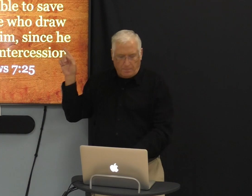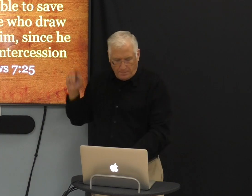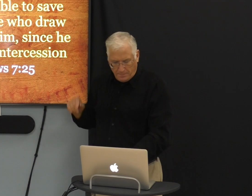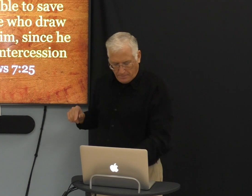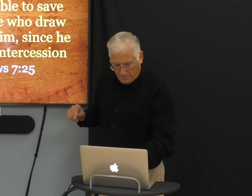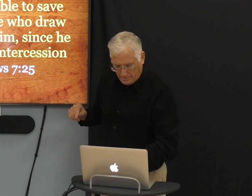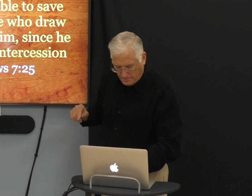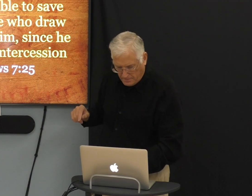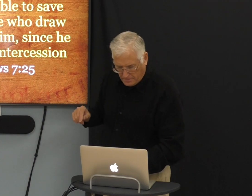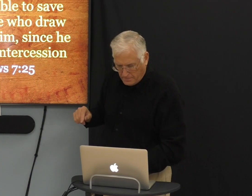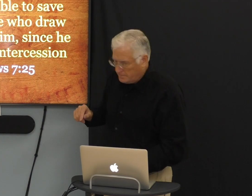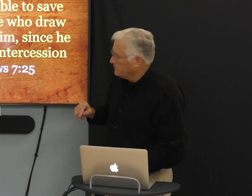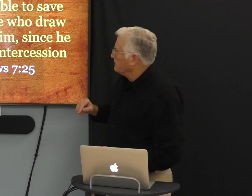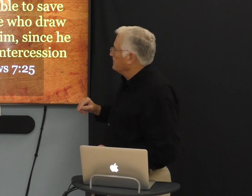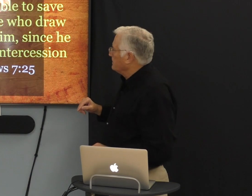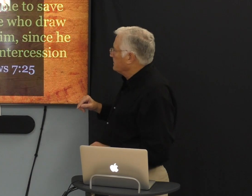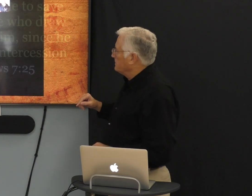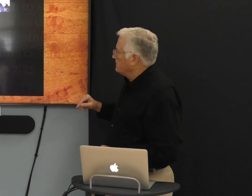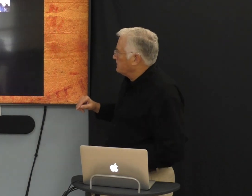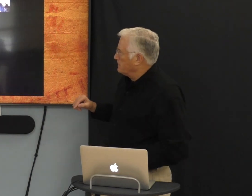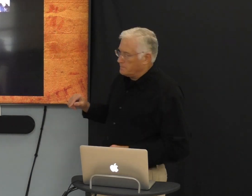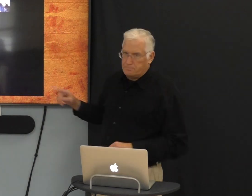he connected with me on FaceTime.